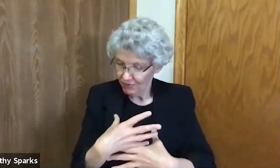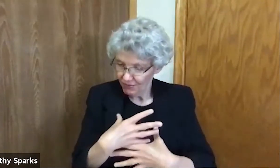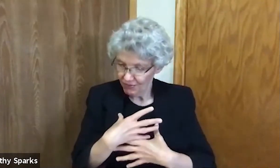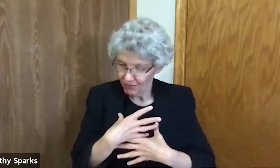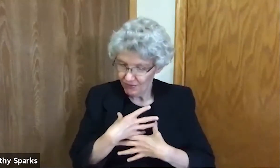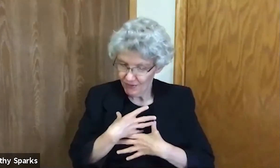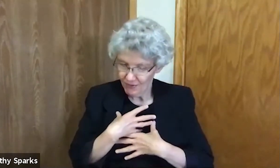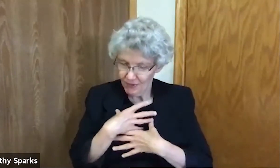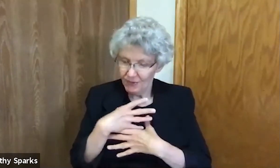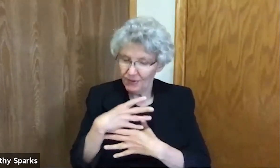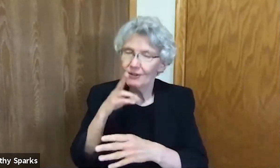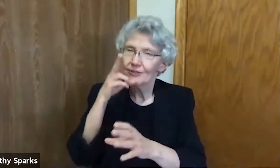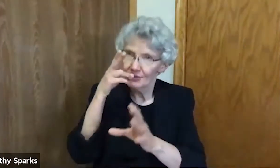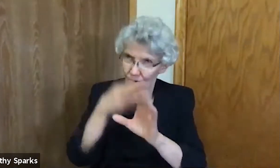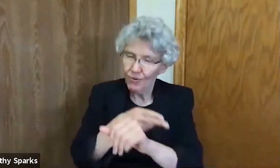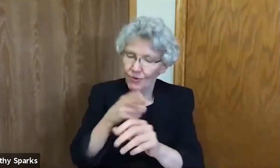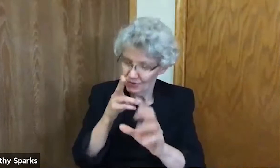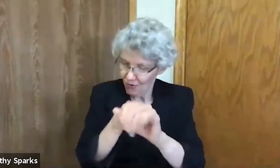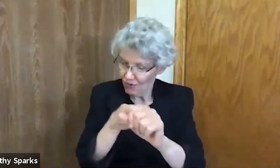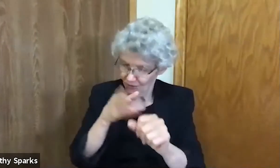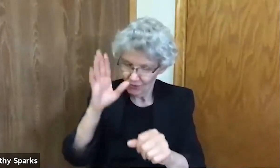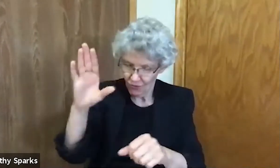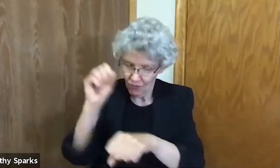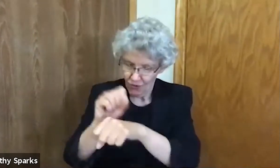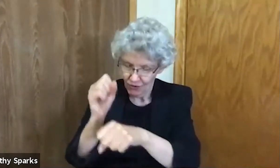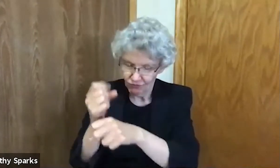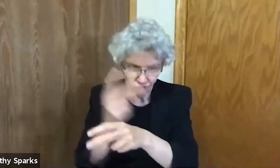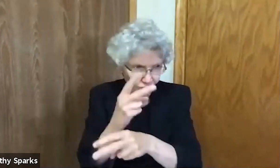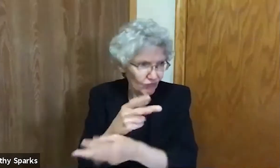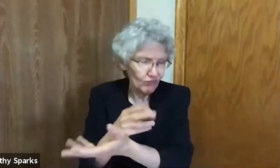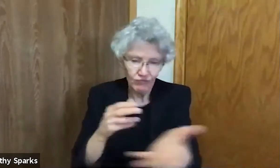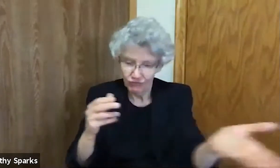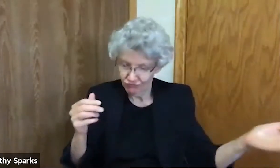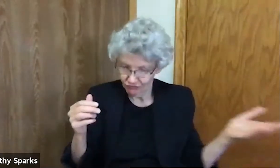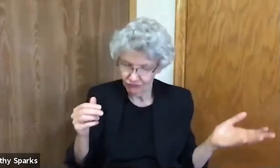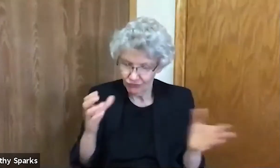Breathing out, we commit to joining you in caring for creation.